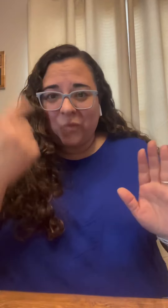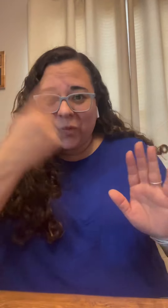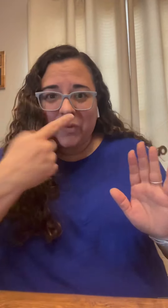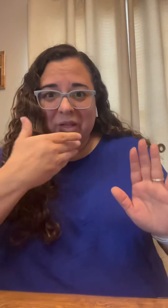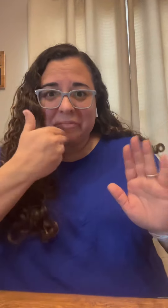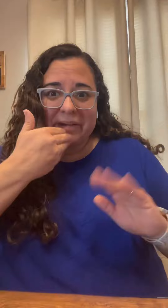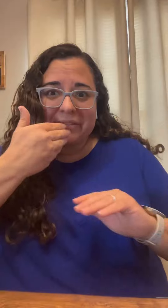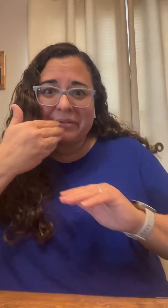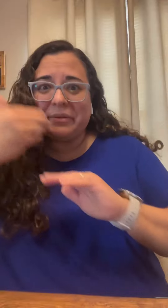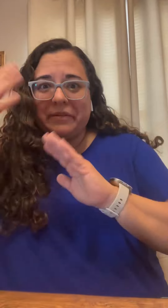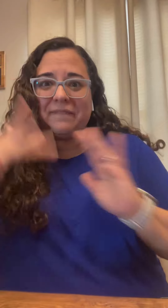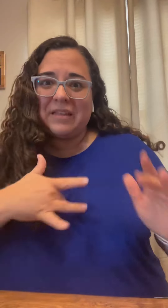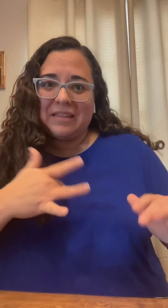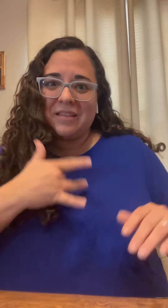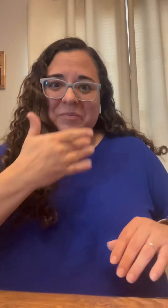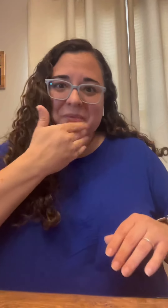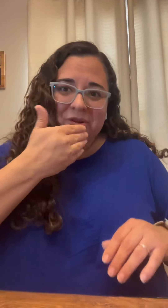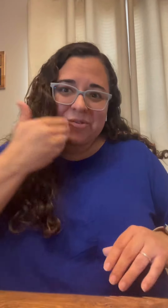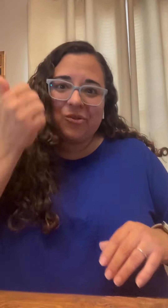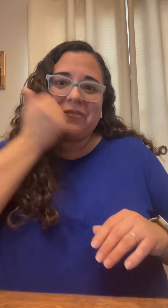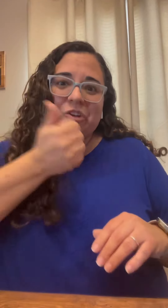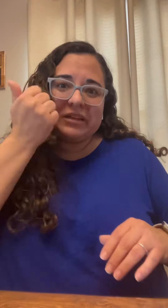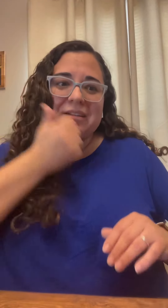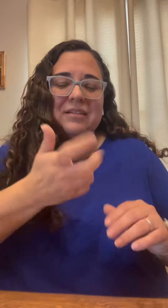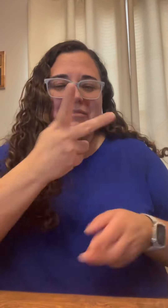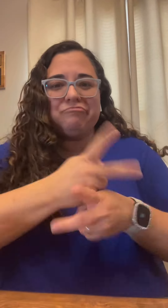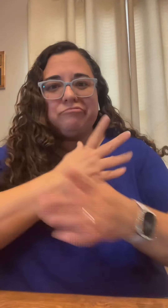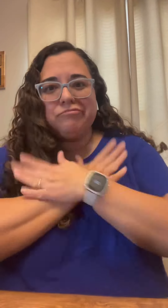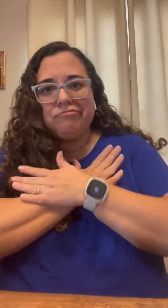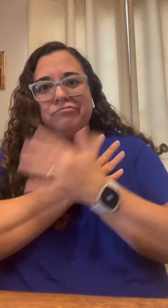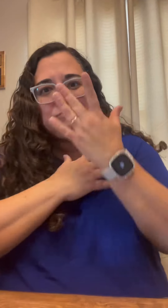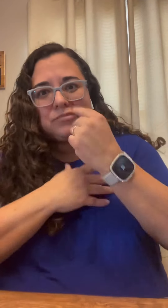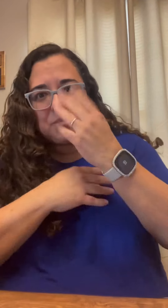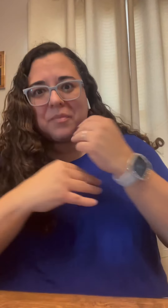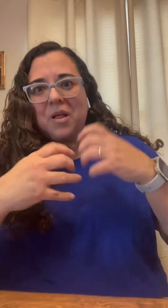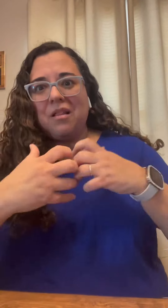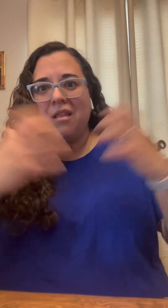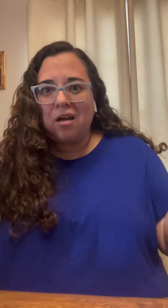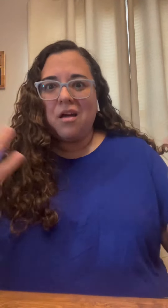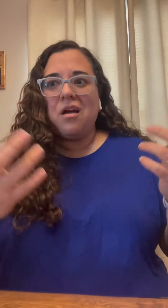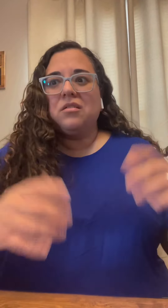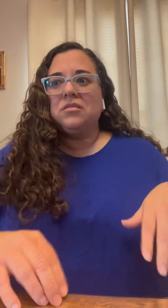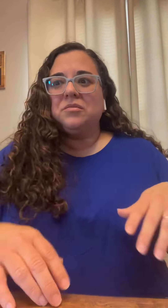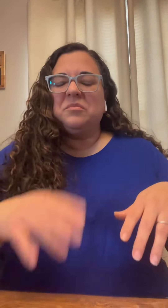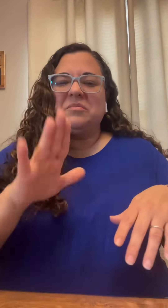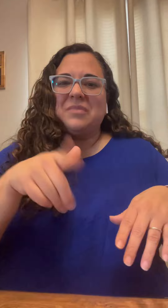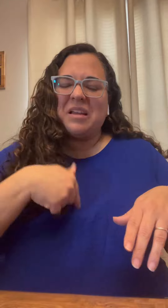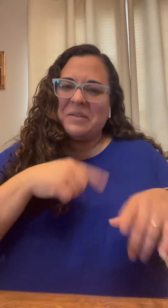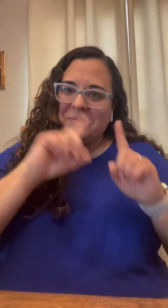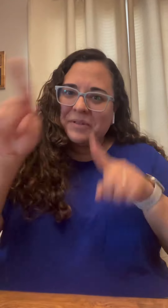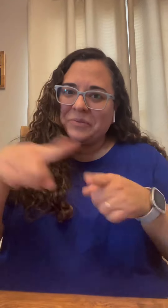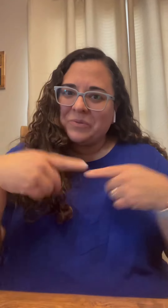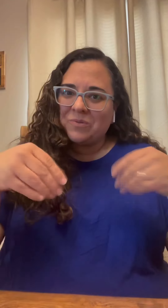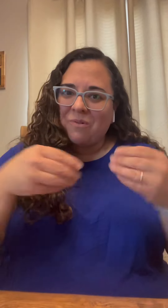checking on me i'm doing good i'm looking better feeling better every day i'm having to rest a lot i'm sleeping a lot